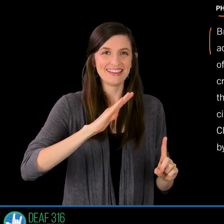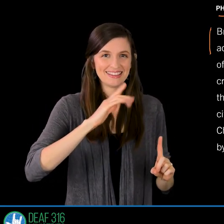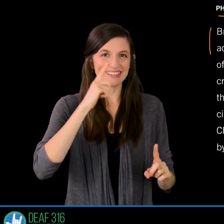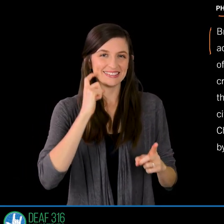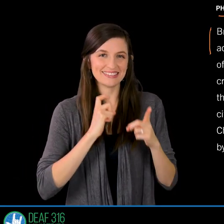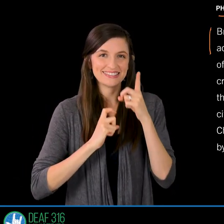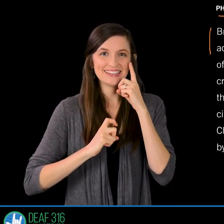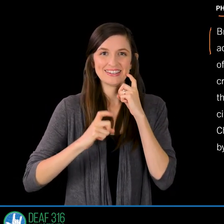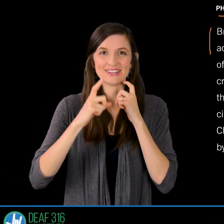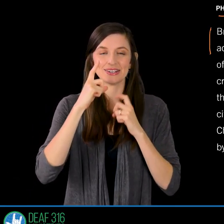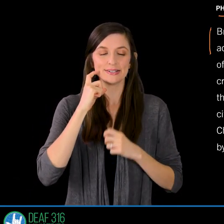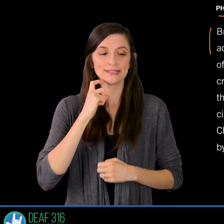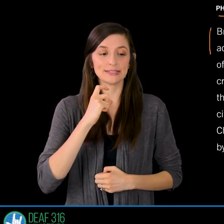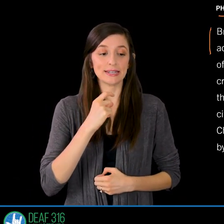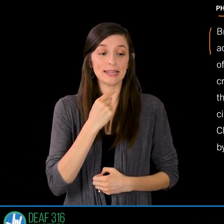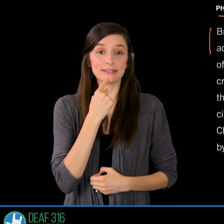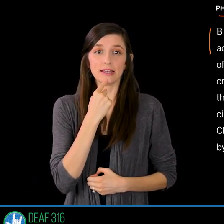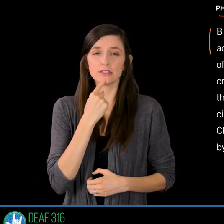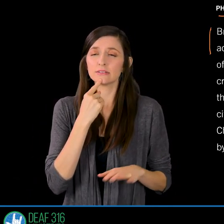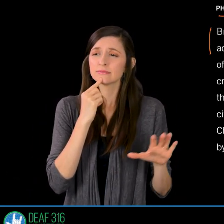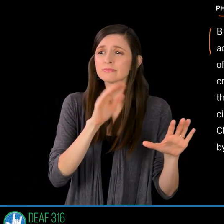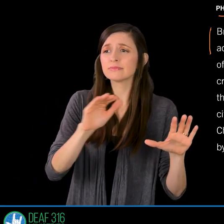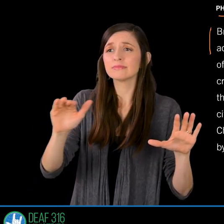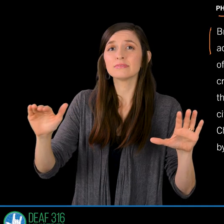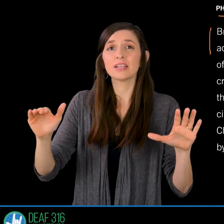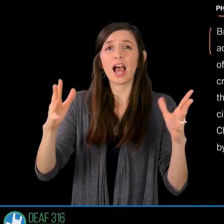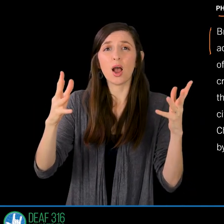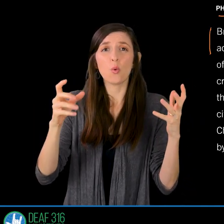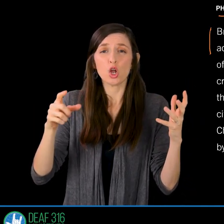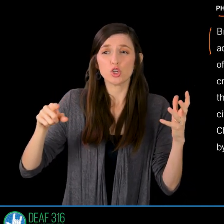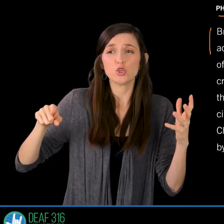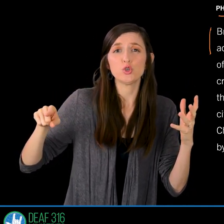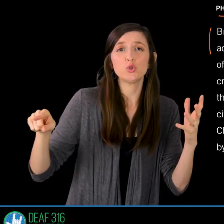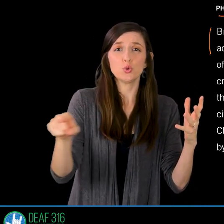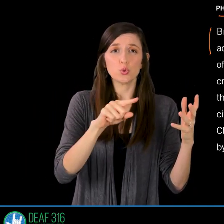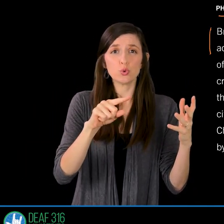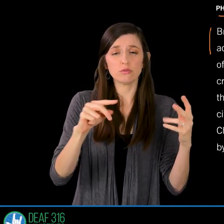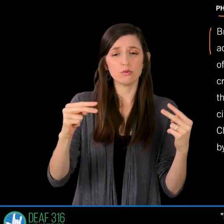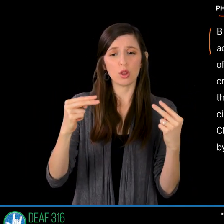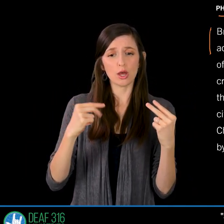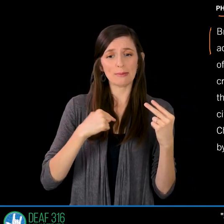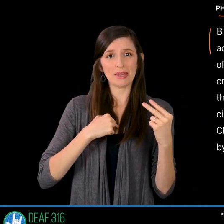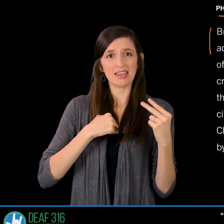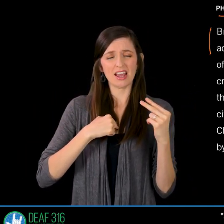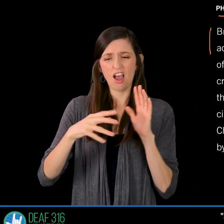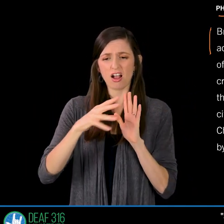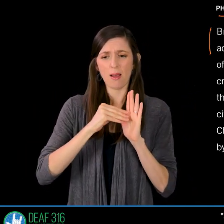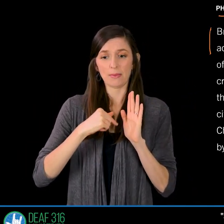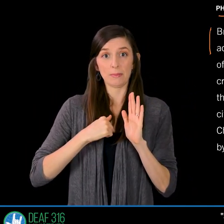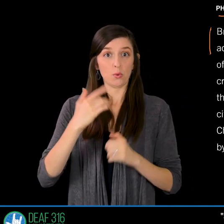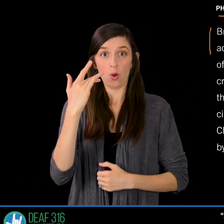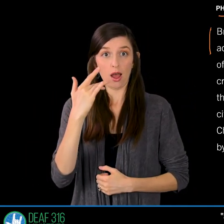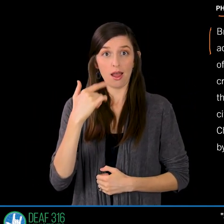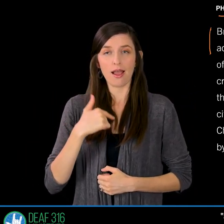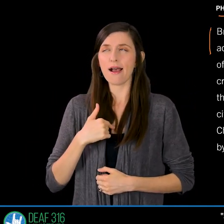imitating me and keep your eyes on those who walk according to the example that you have in us because,